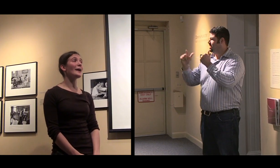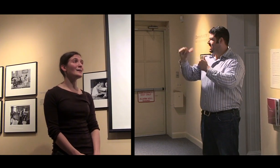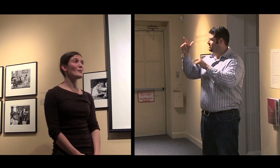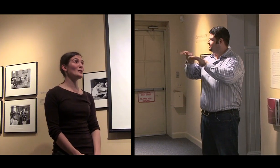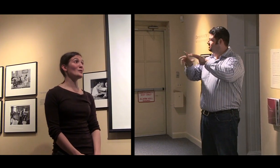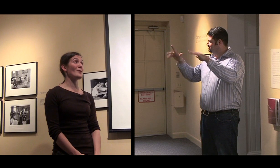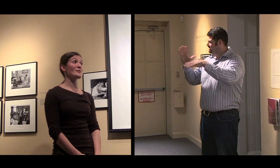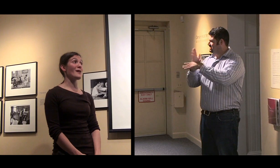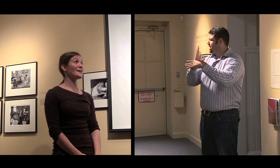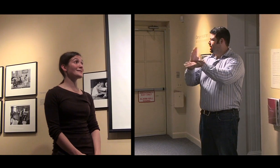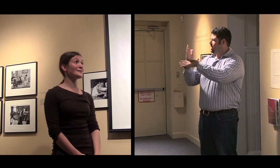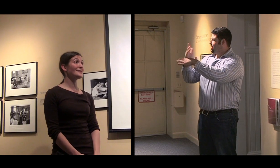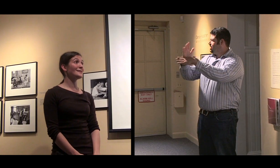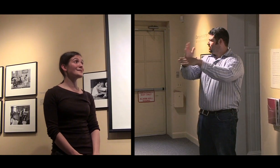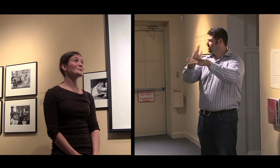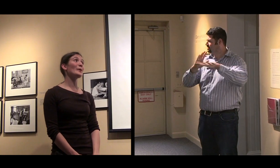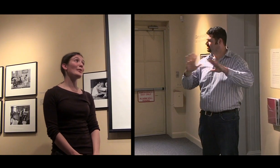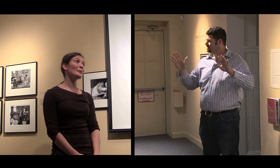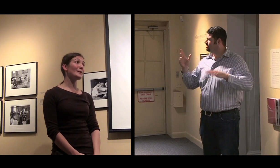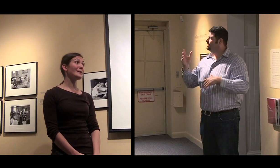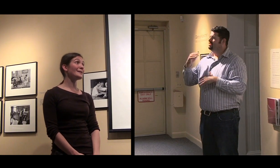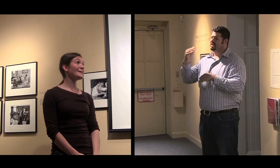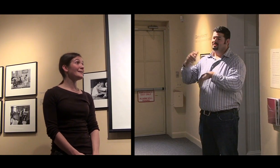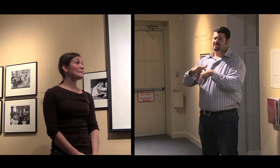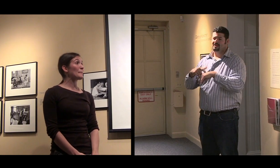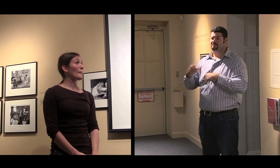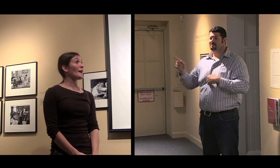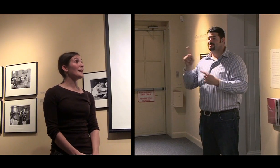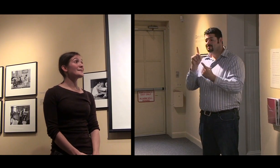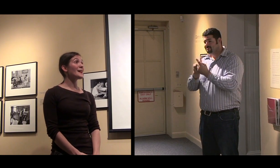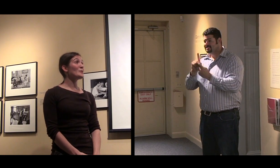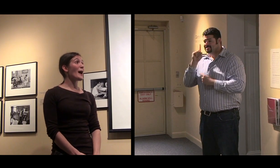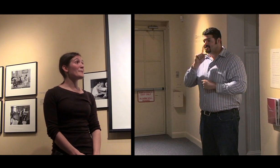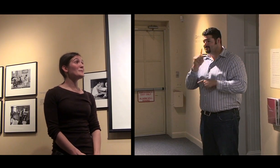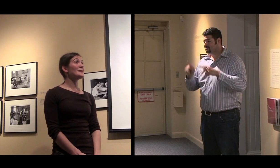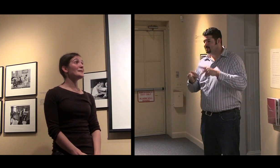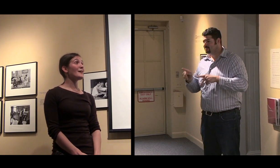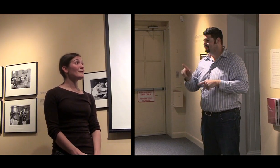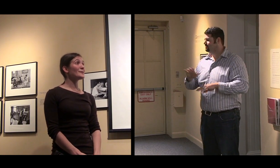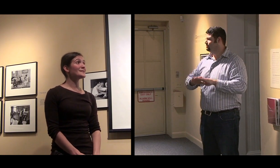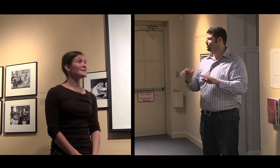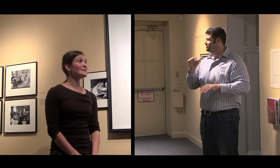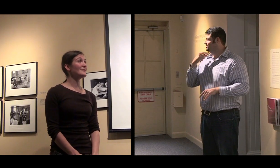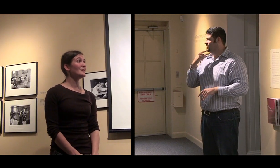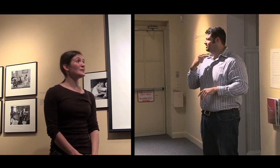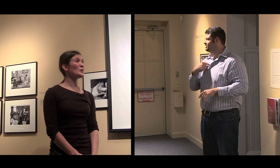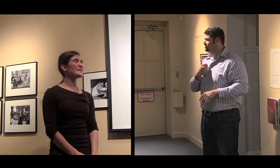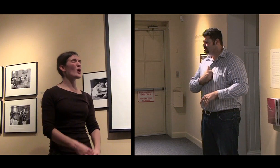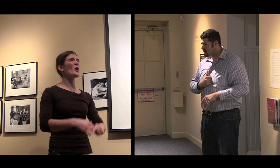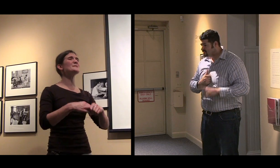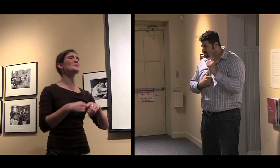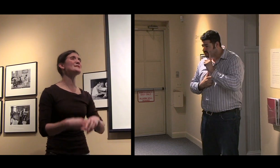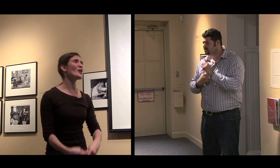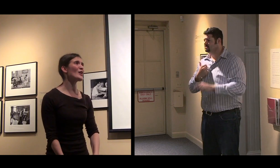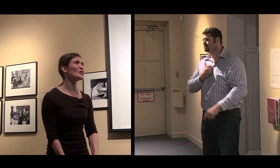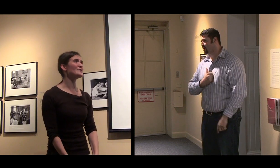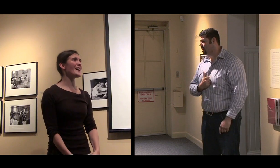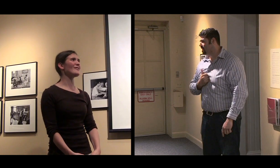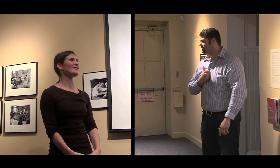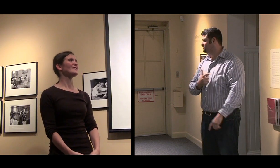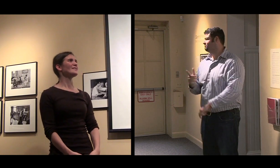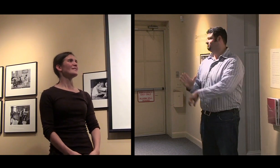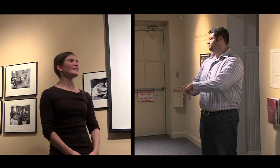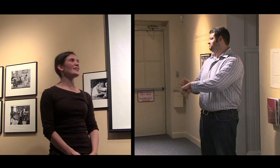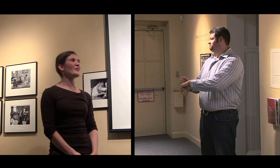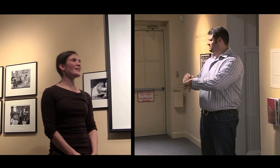to anyone you come across. Spread the word. And next time you happen to meet a Deaf person, don't say, Oh, I'm so sorry